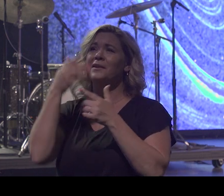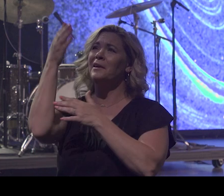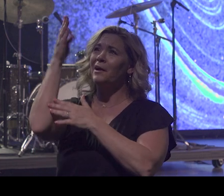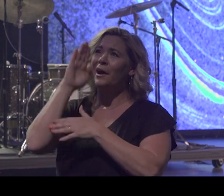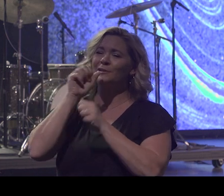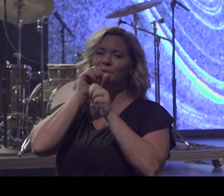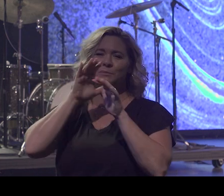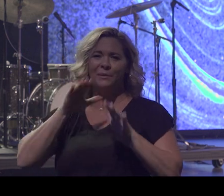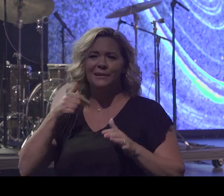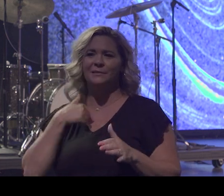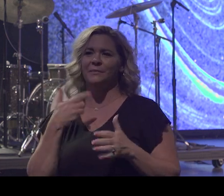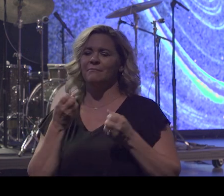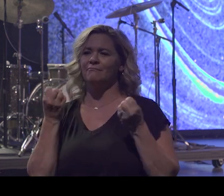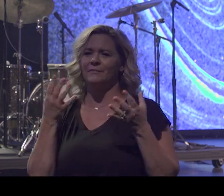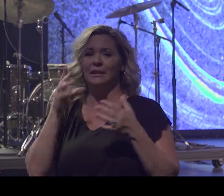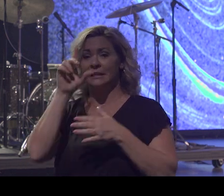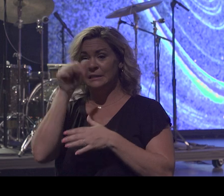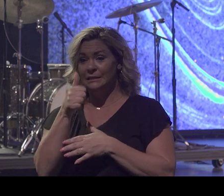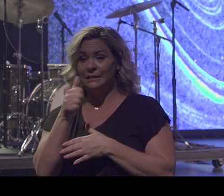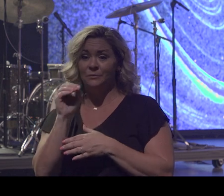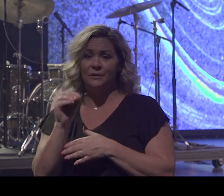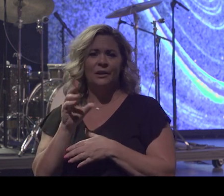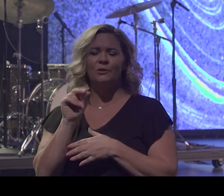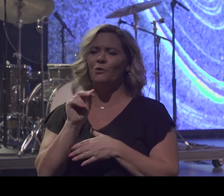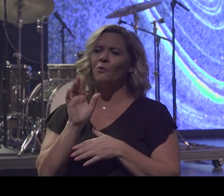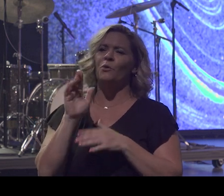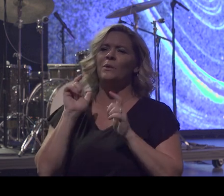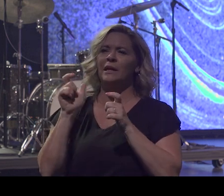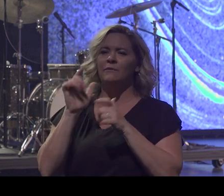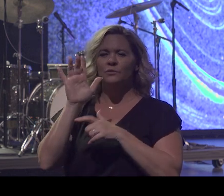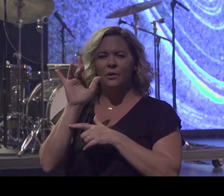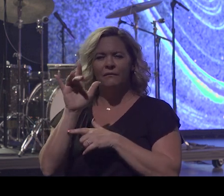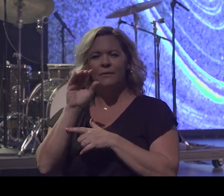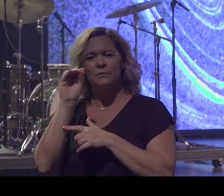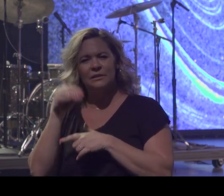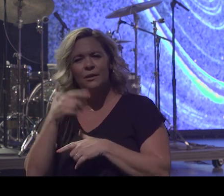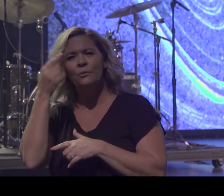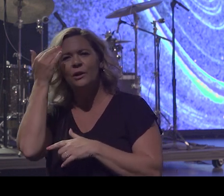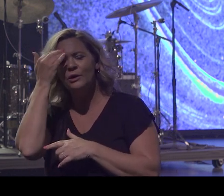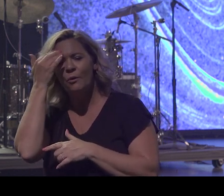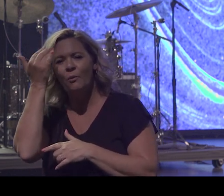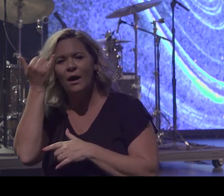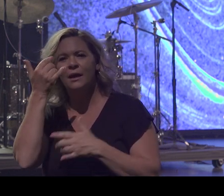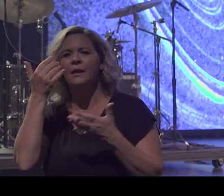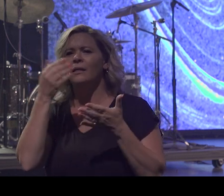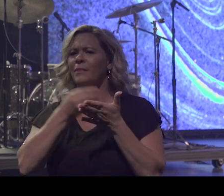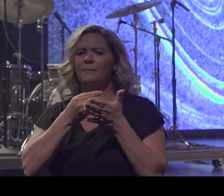We don't give 10%. We give 25%. We give over and beyond. Because we know one thing, that the money doesn't belong to us.